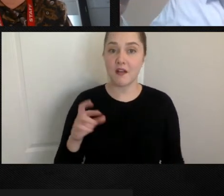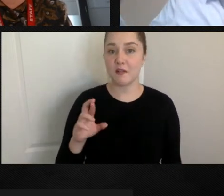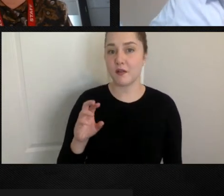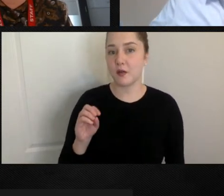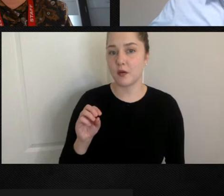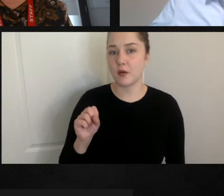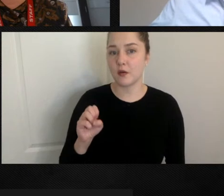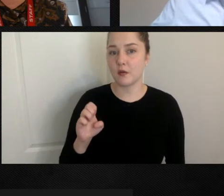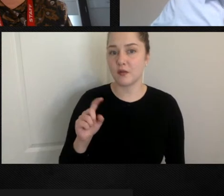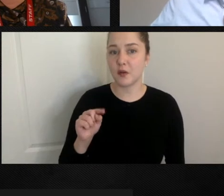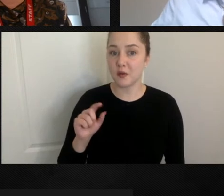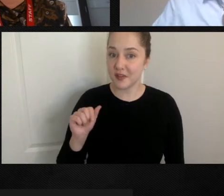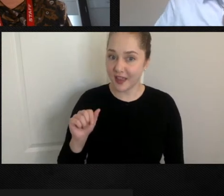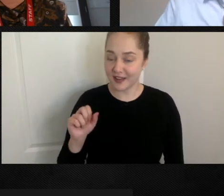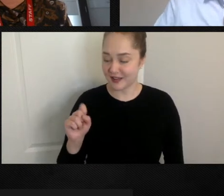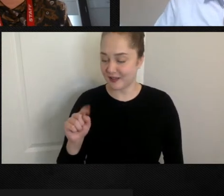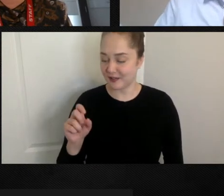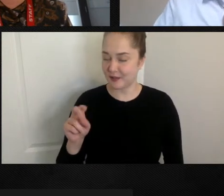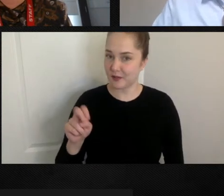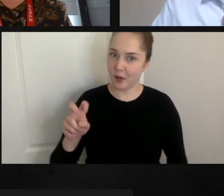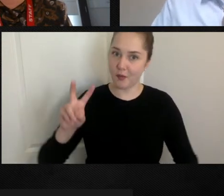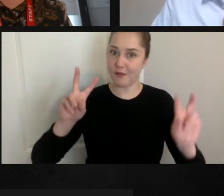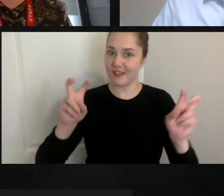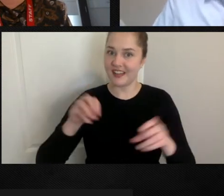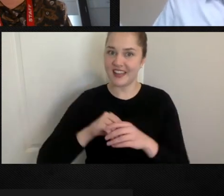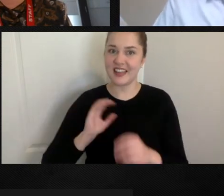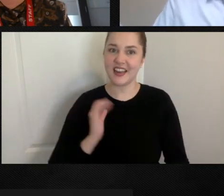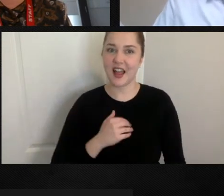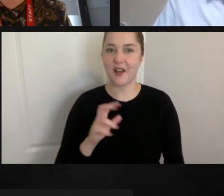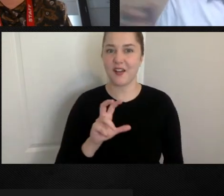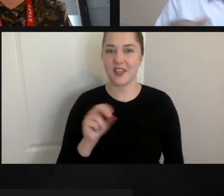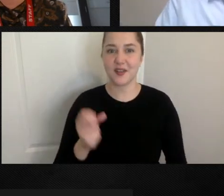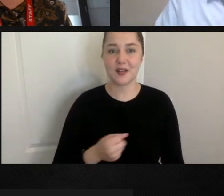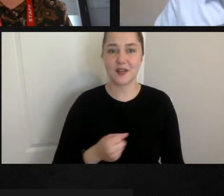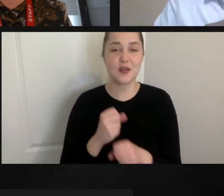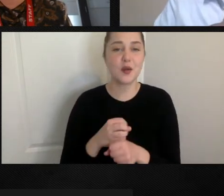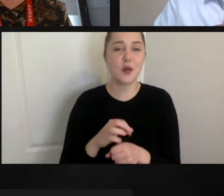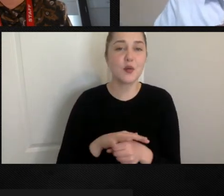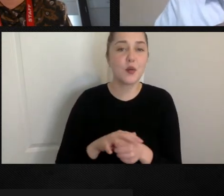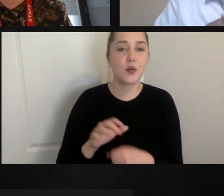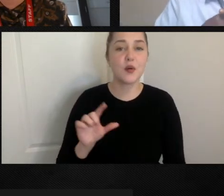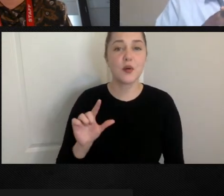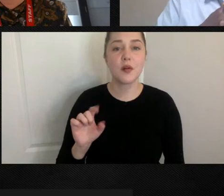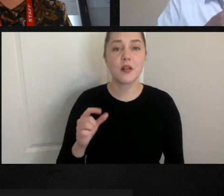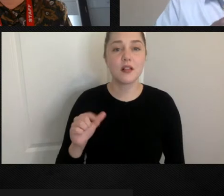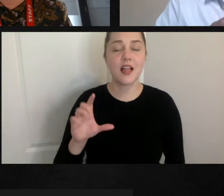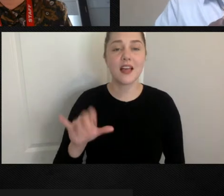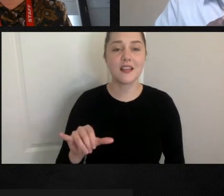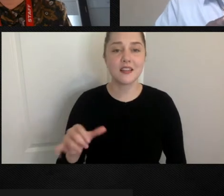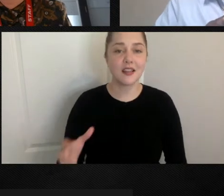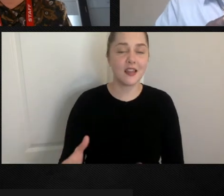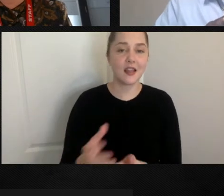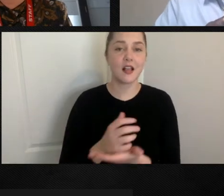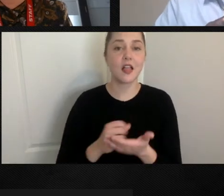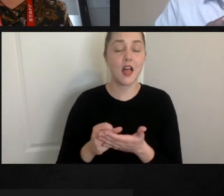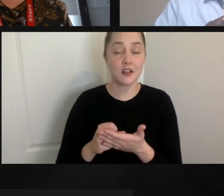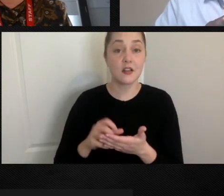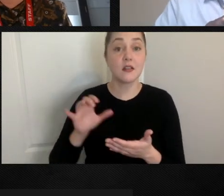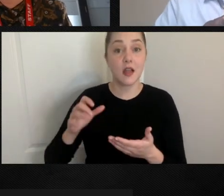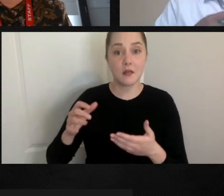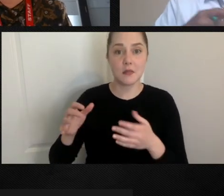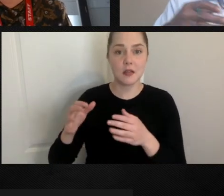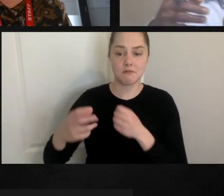sitting in our 30-year local legacy collection that's been deemed such by the Library of Congress,